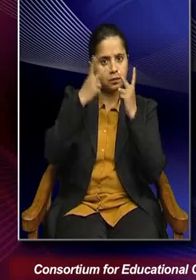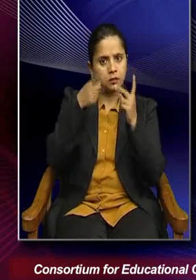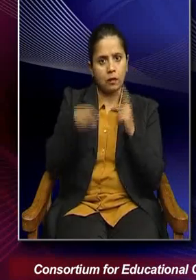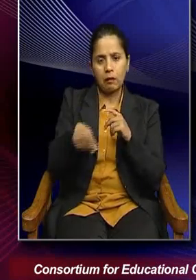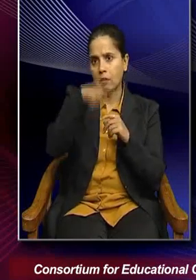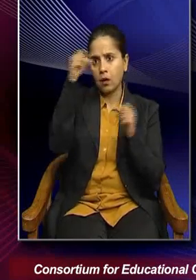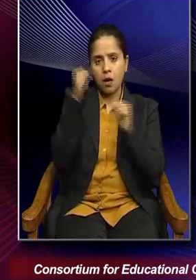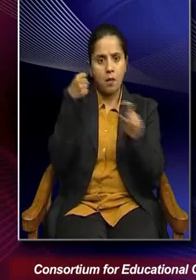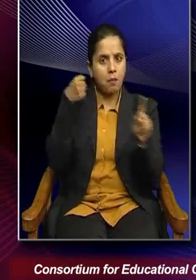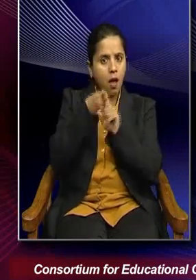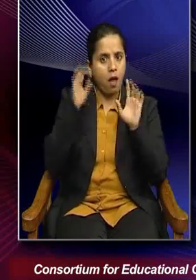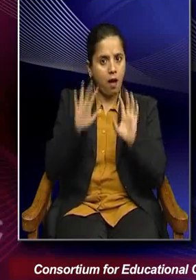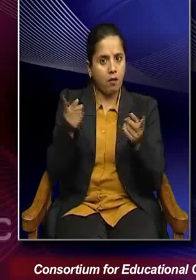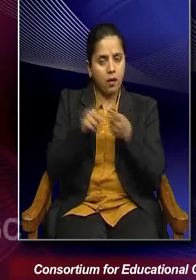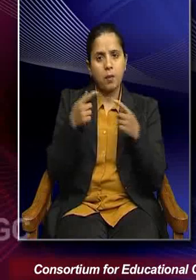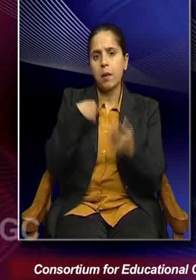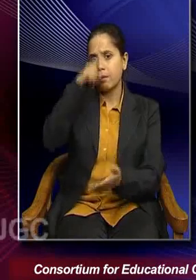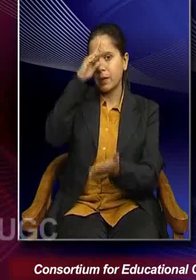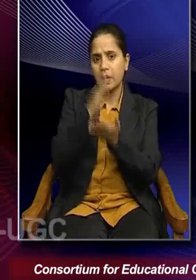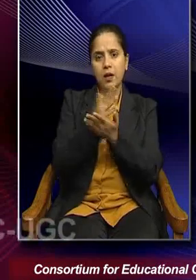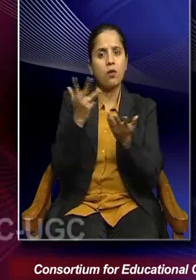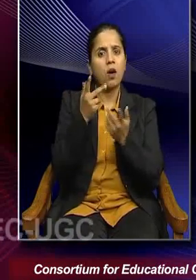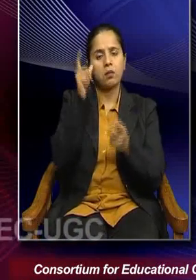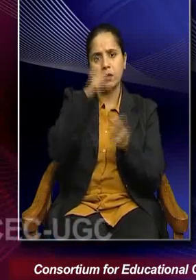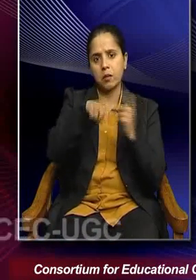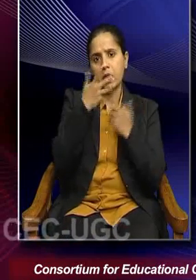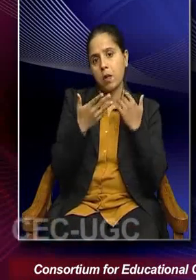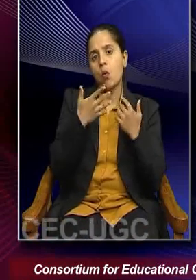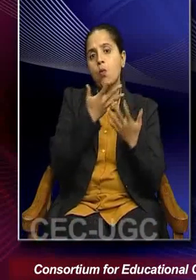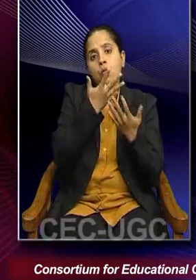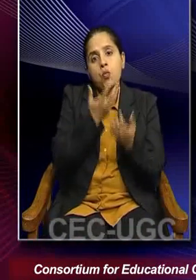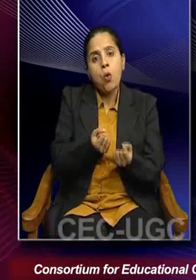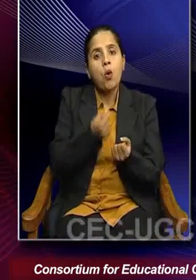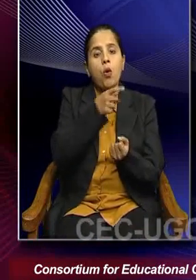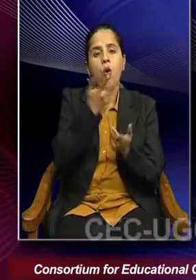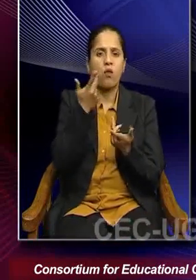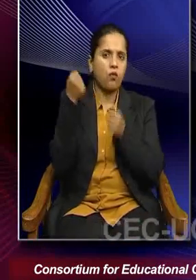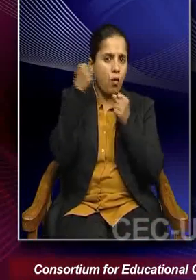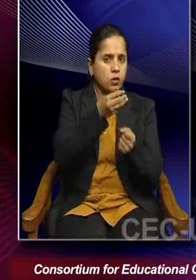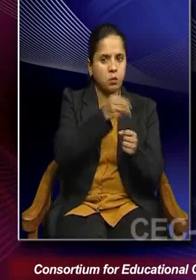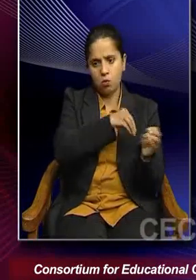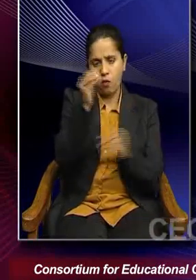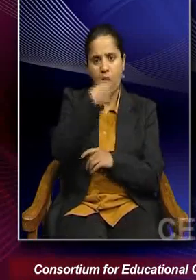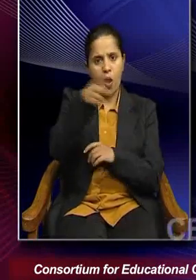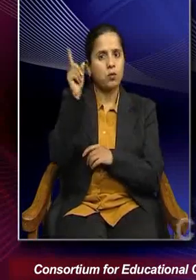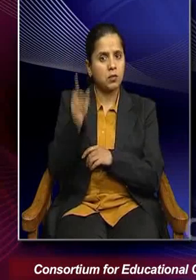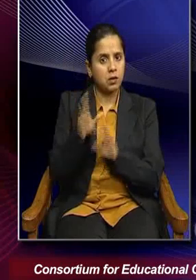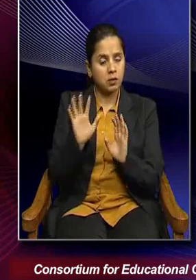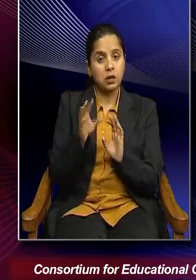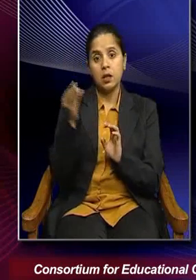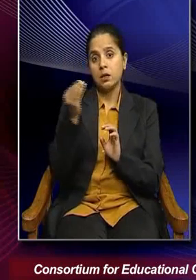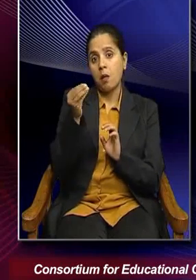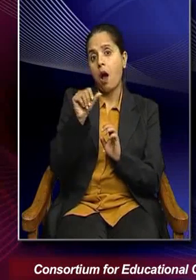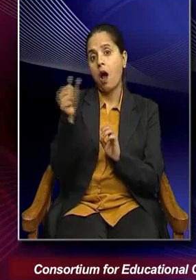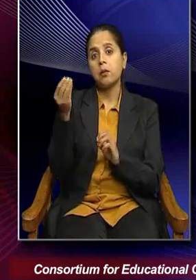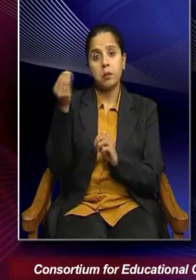climate change impact, we believe that largely people would love to or maybe they are forced to move out. But there are also section